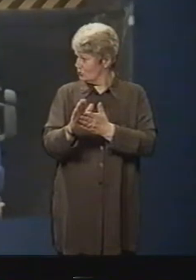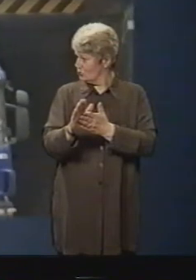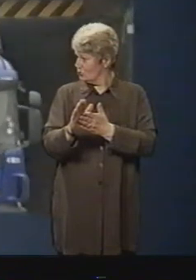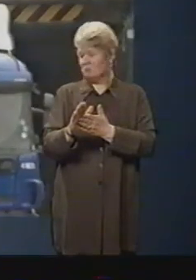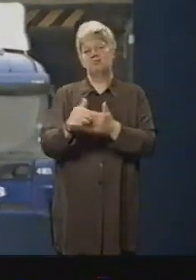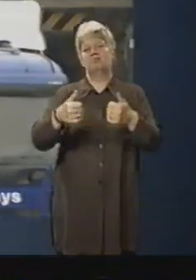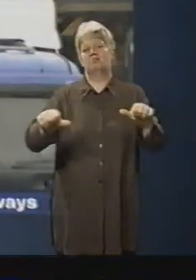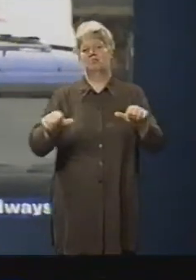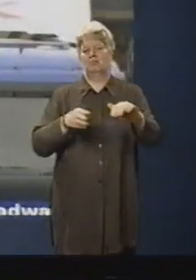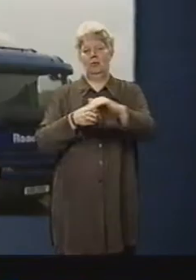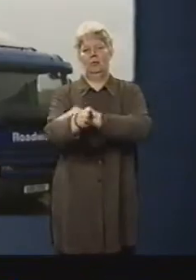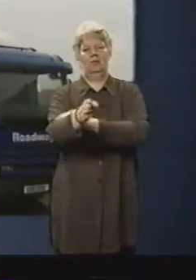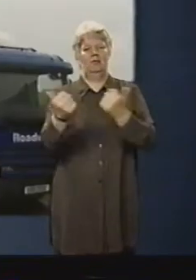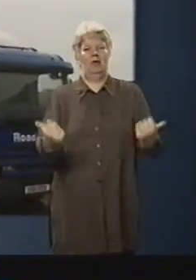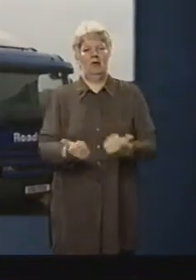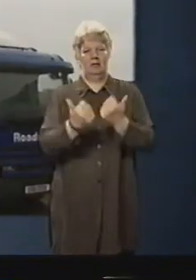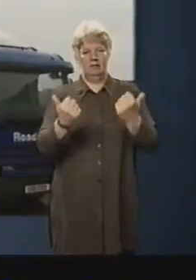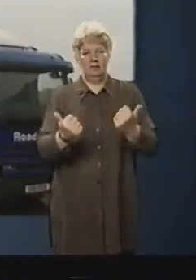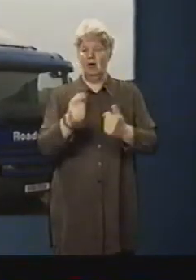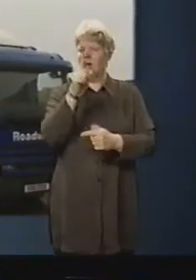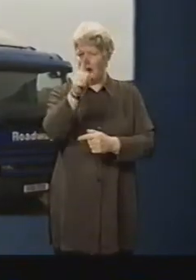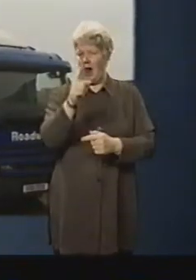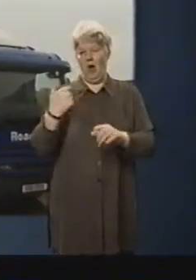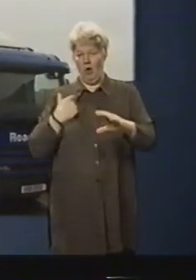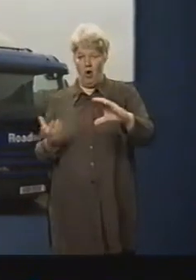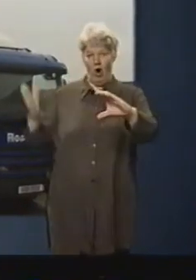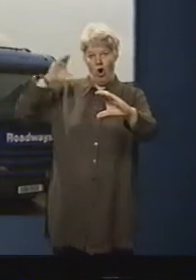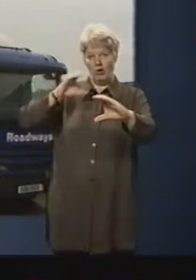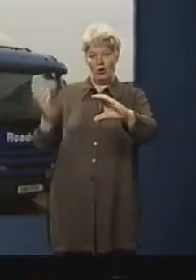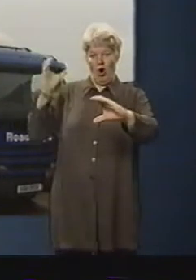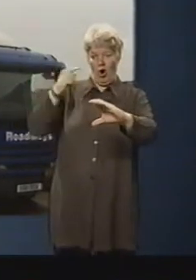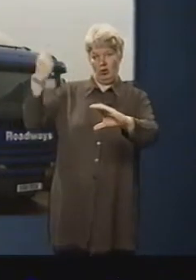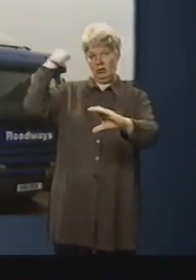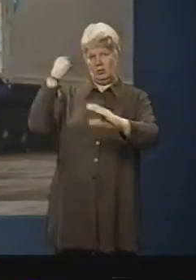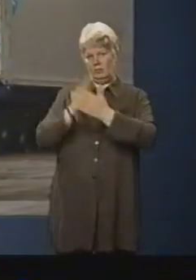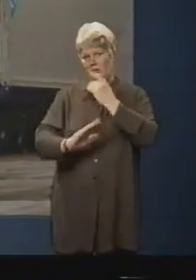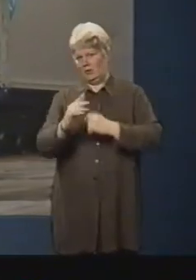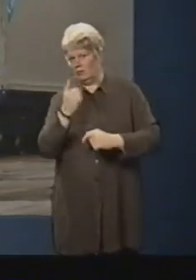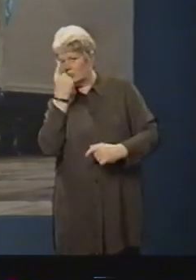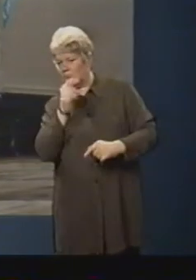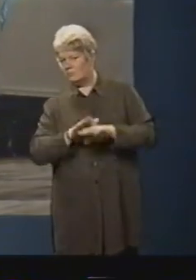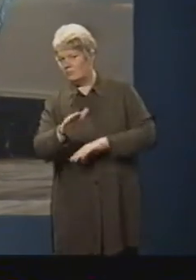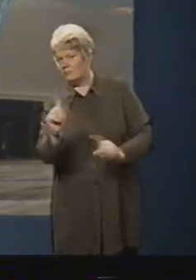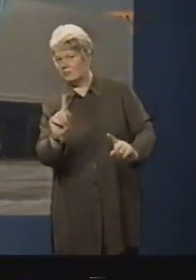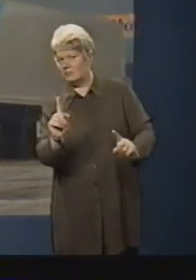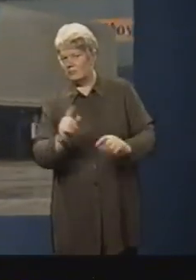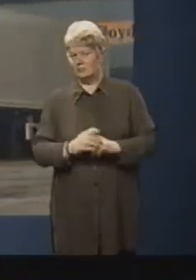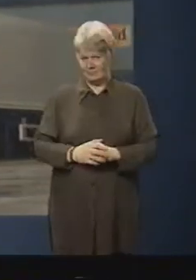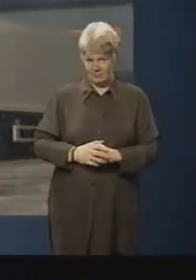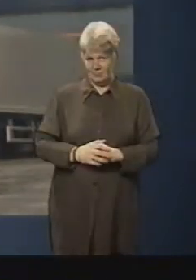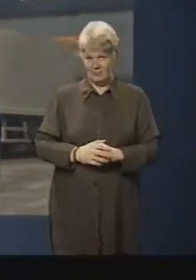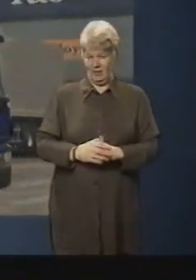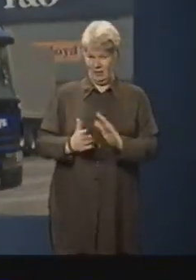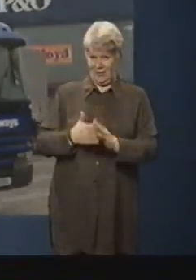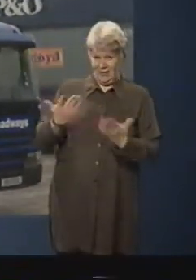No problems on that round. Now, to up the load and the stakes. This time, unbeknown to us, our lorry has one of the